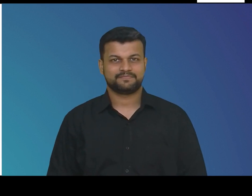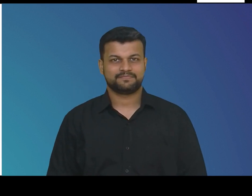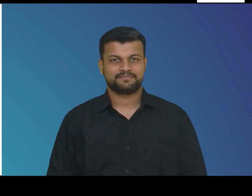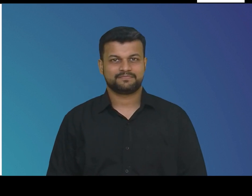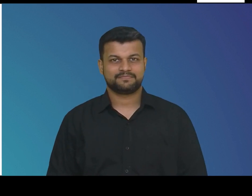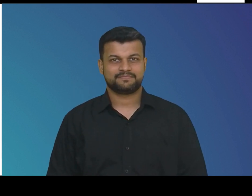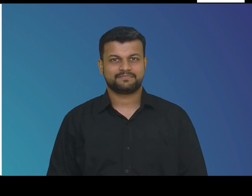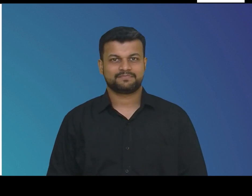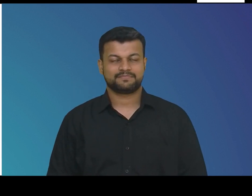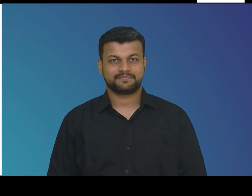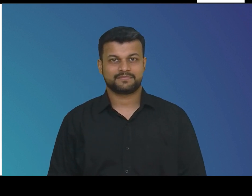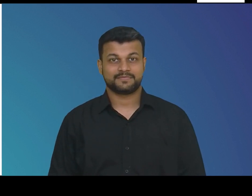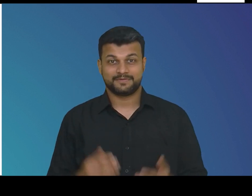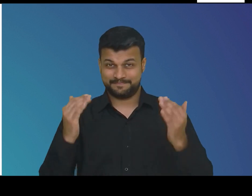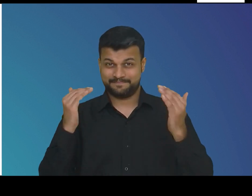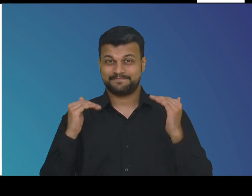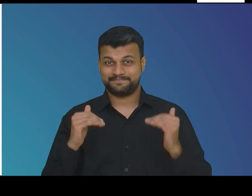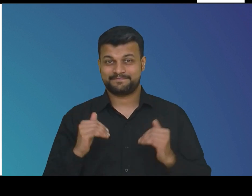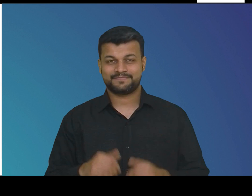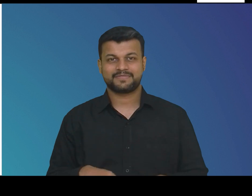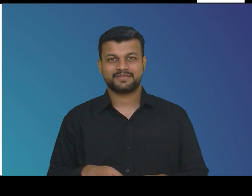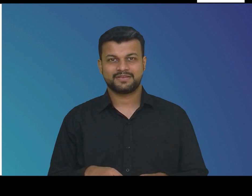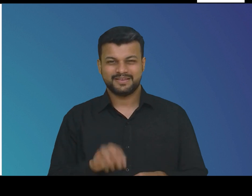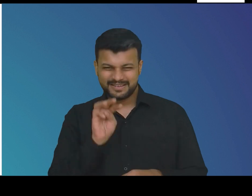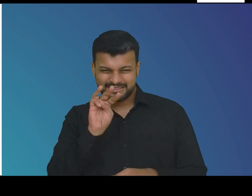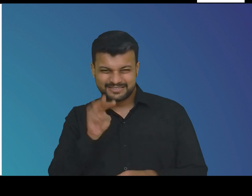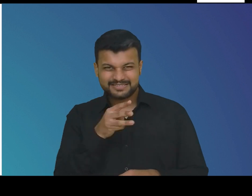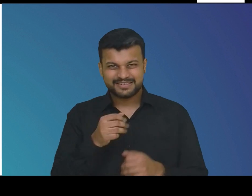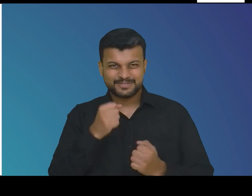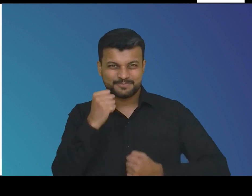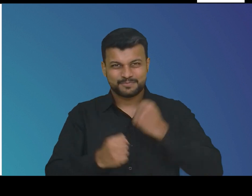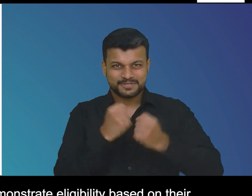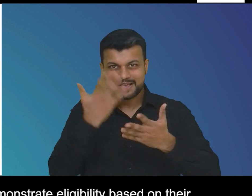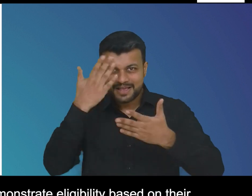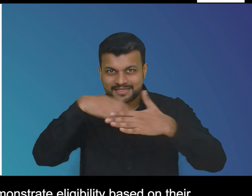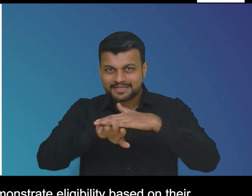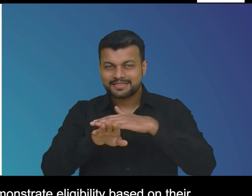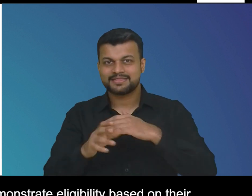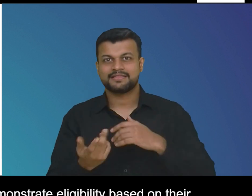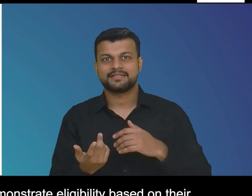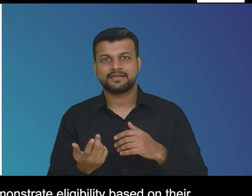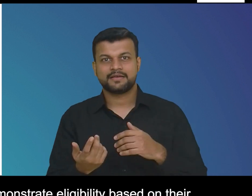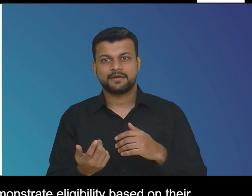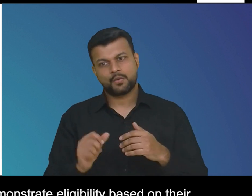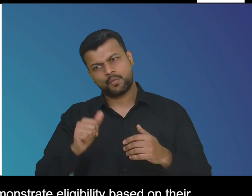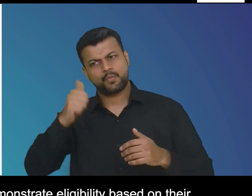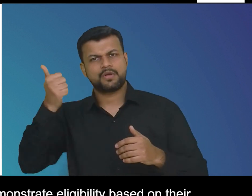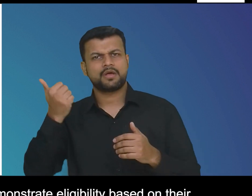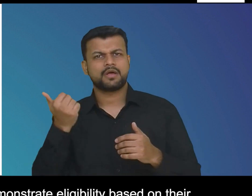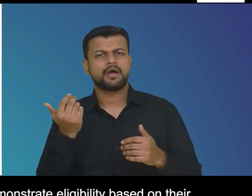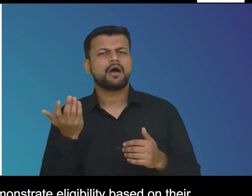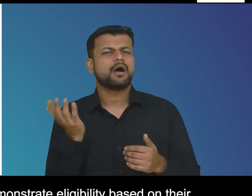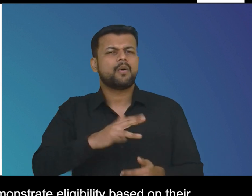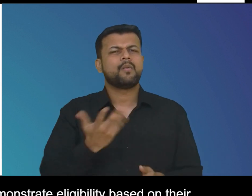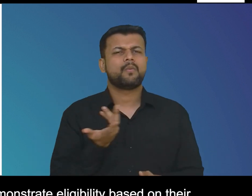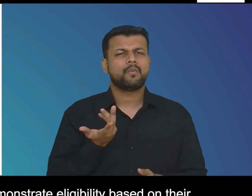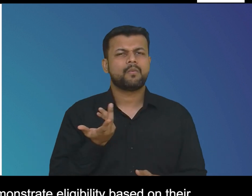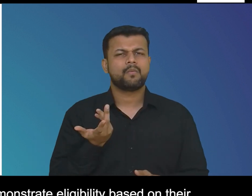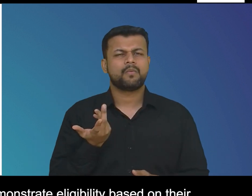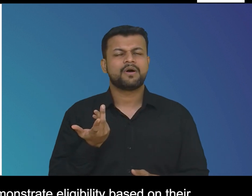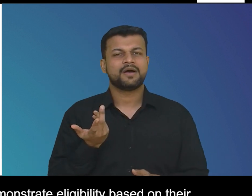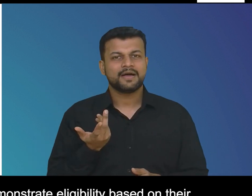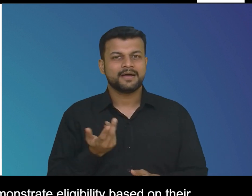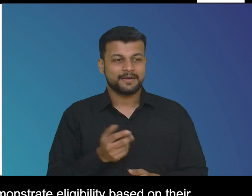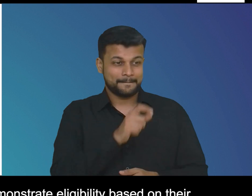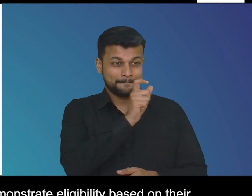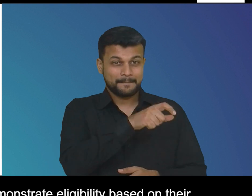paralympics qualifications and modifications to qualify participants have to demonstrate eligibility